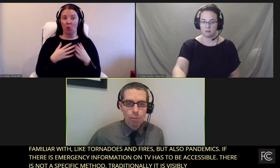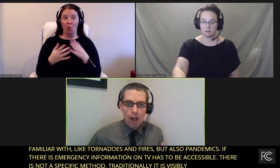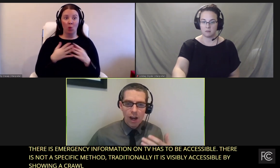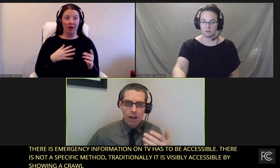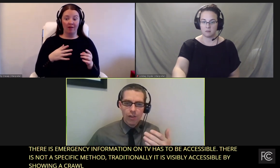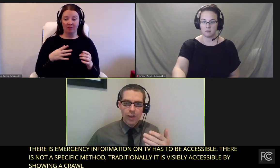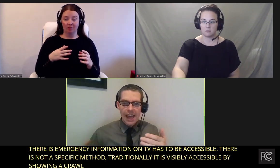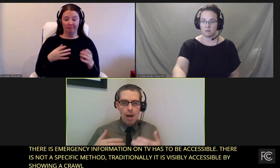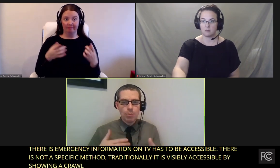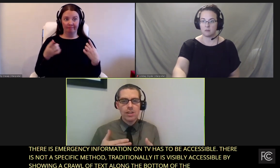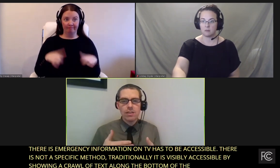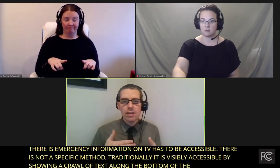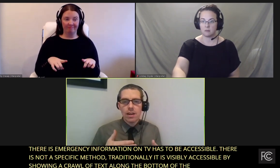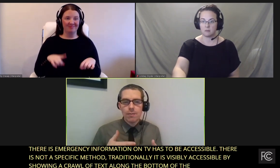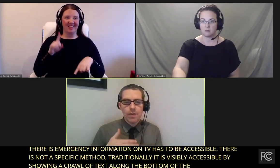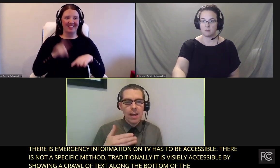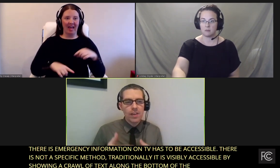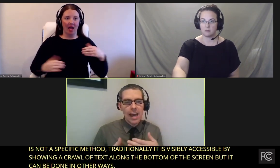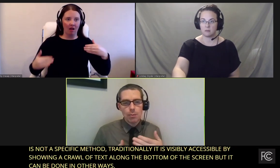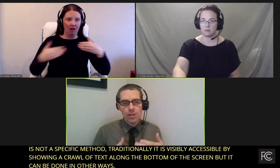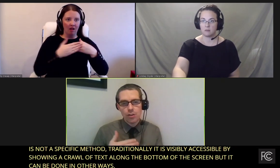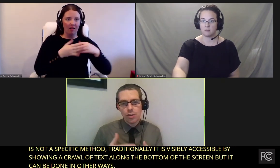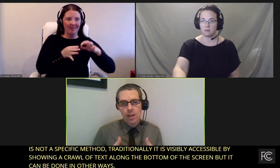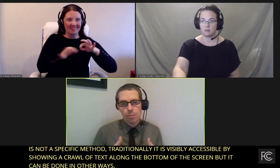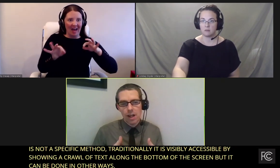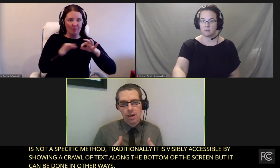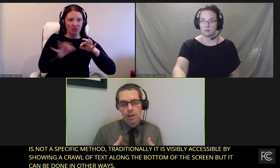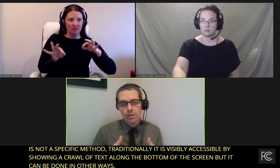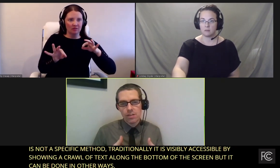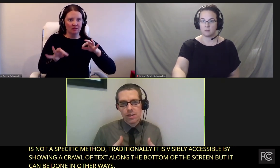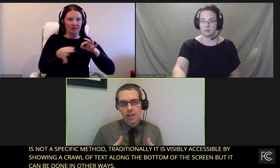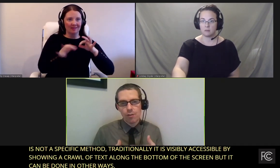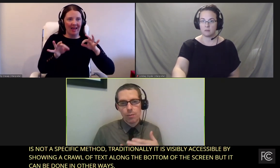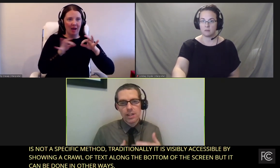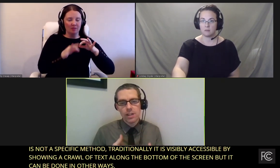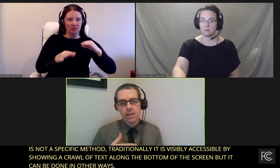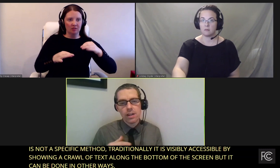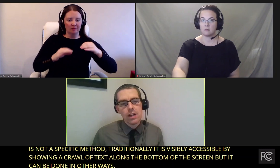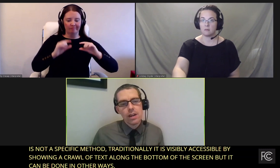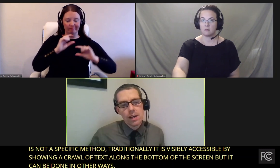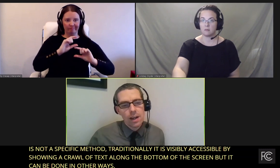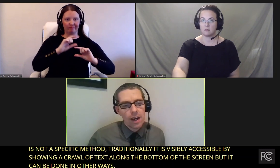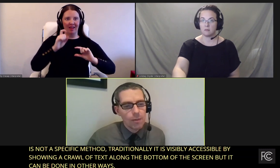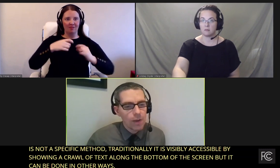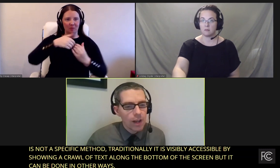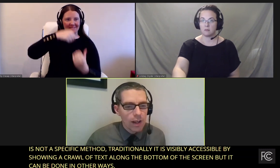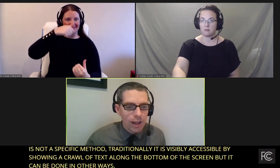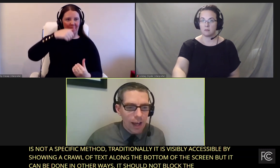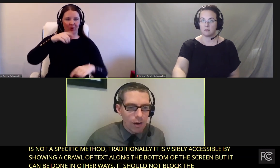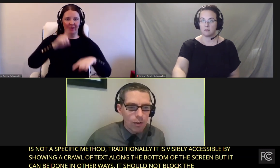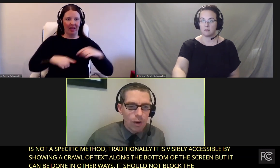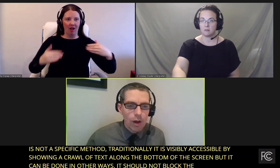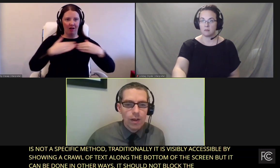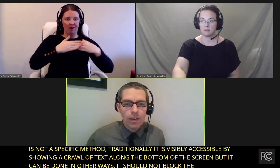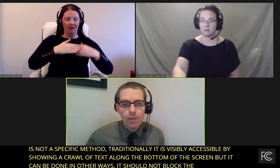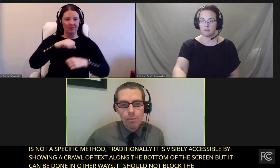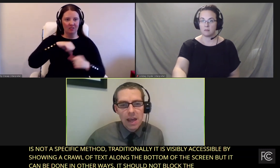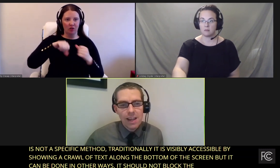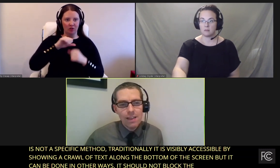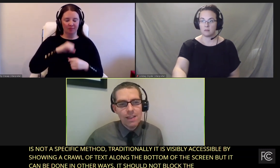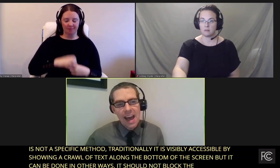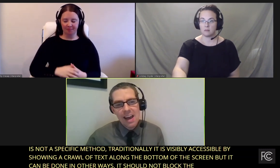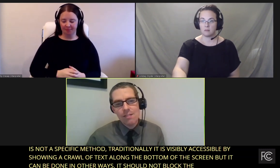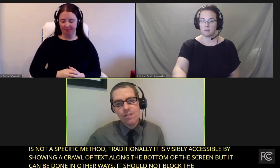whatever should not block the captions, and the captions should not block the emergency information. Now,